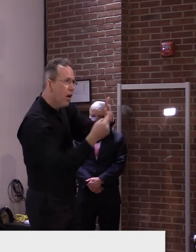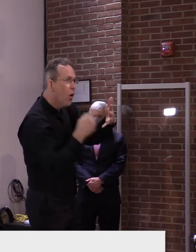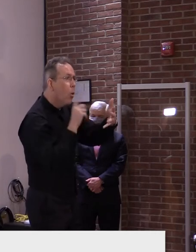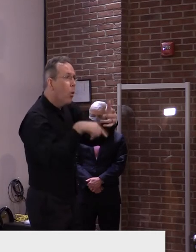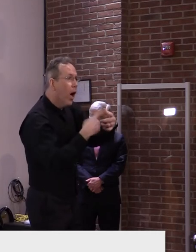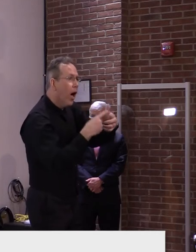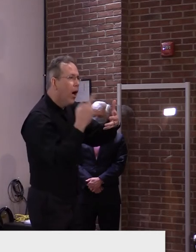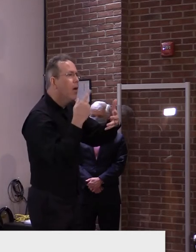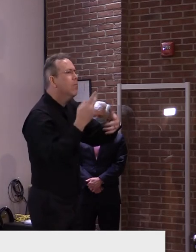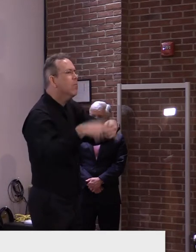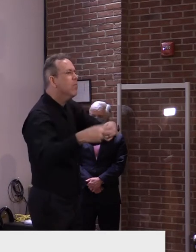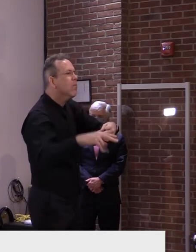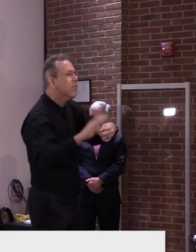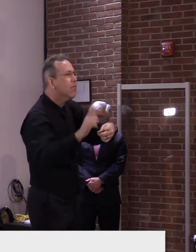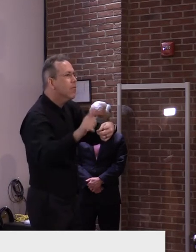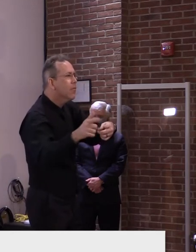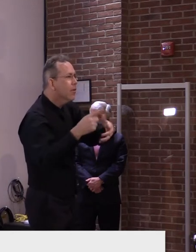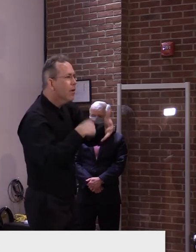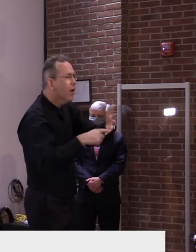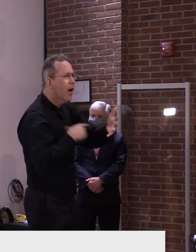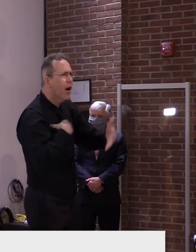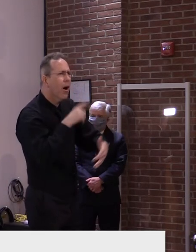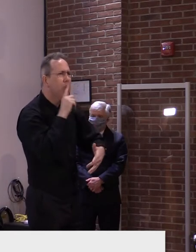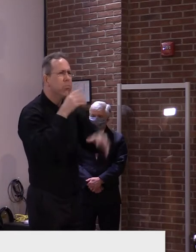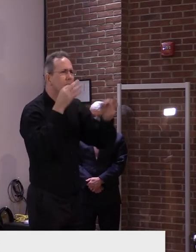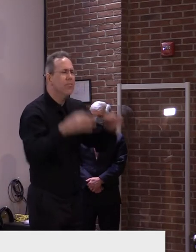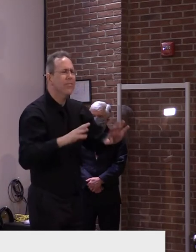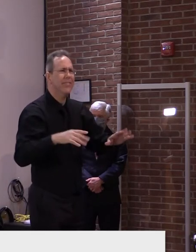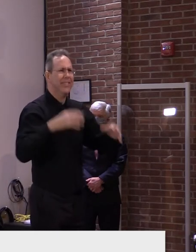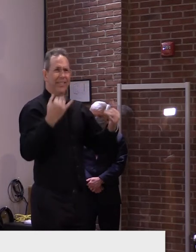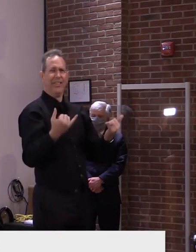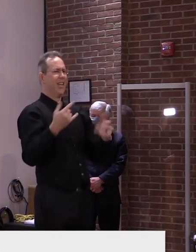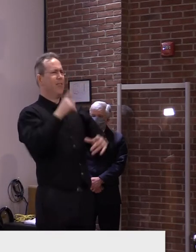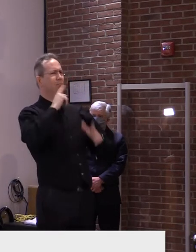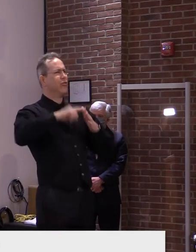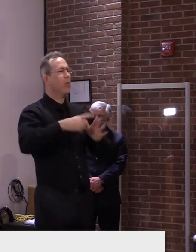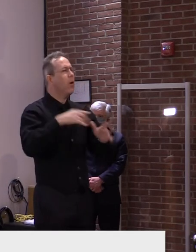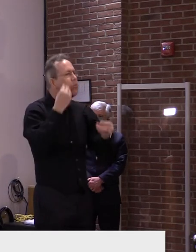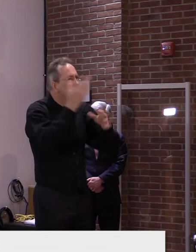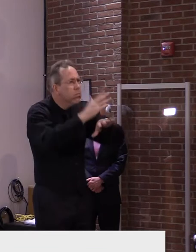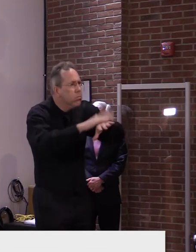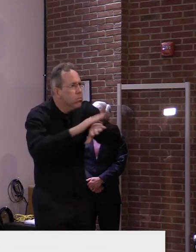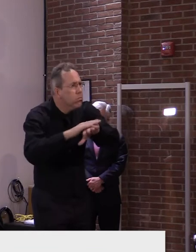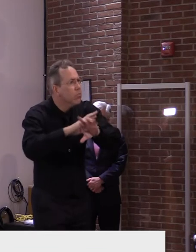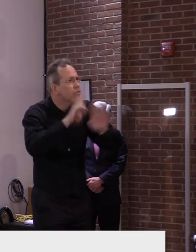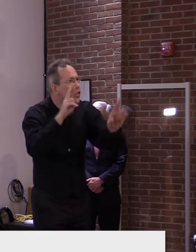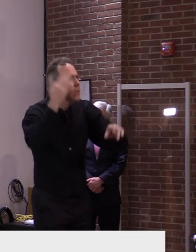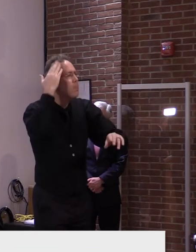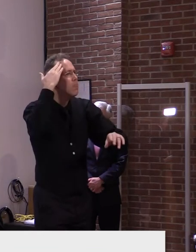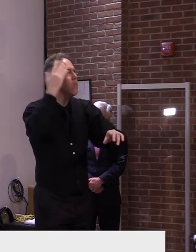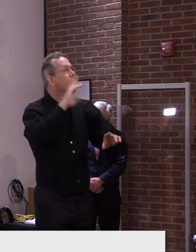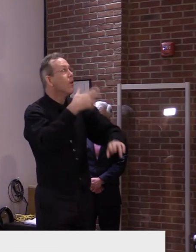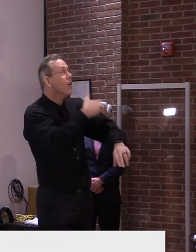And if you come in contact with someone who is, uh, is, uh, infected, you don't have to quarantine either.